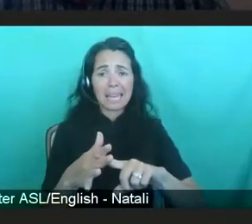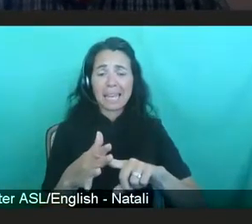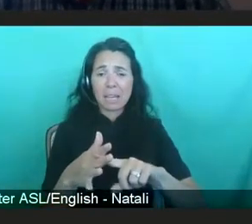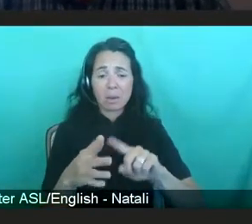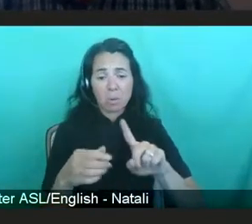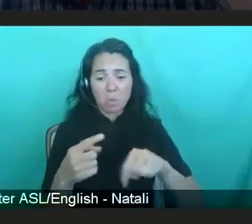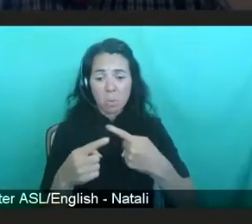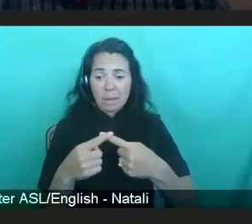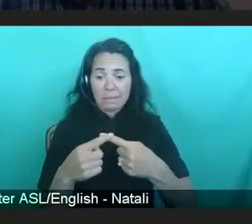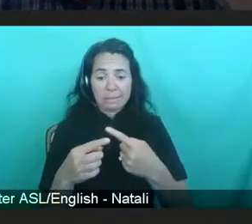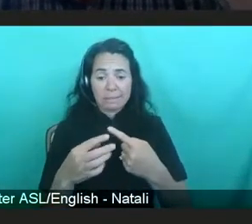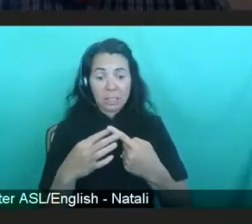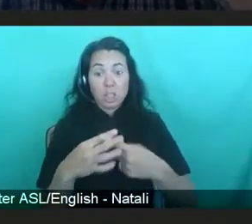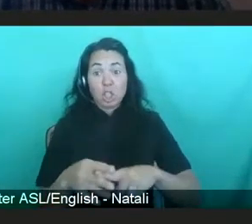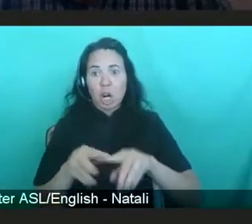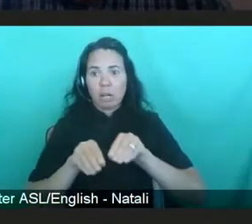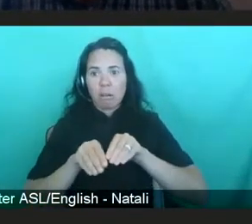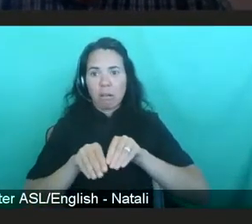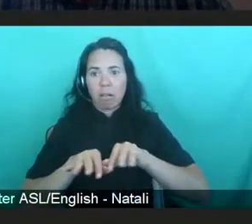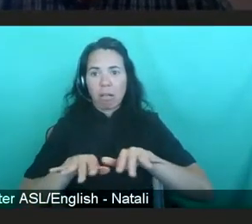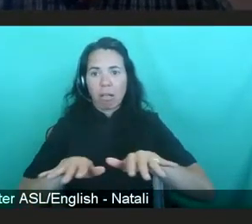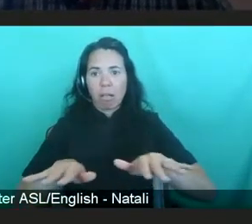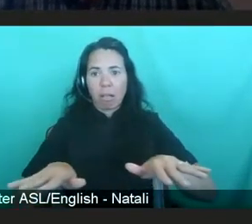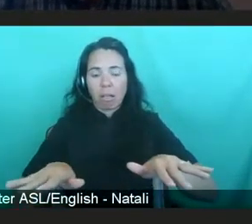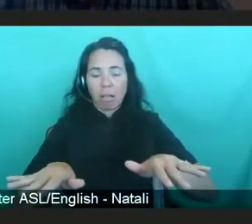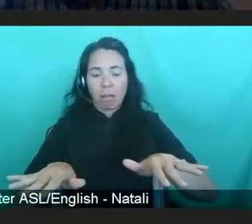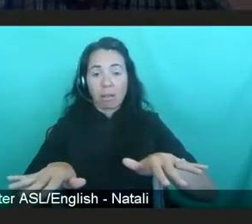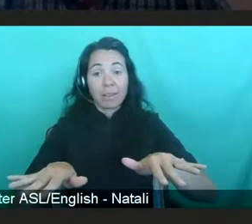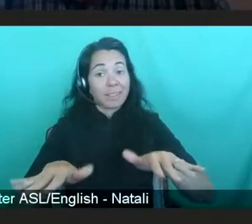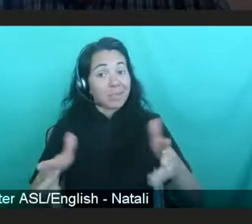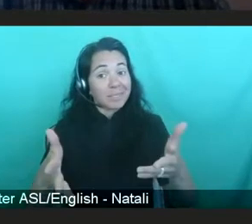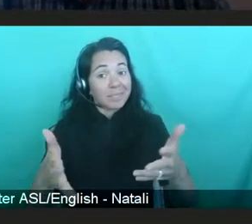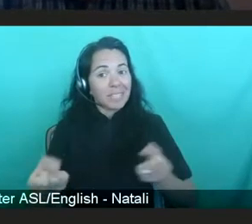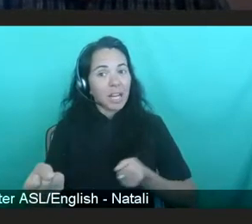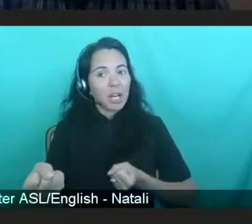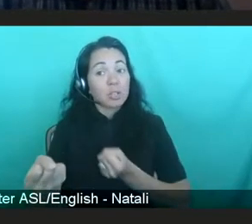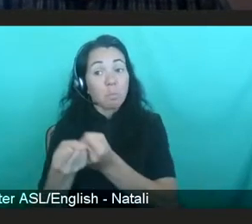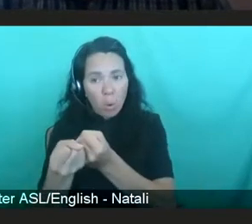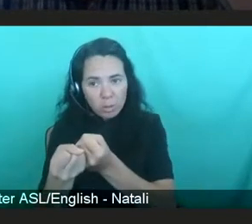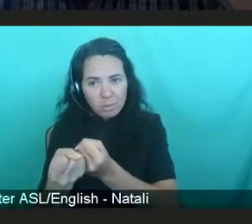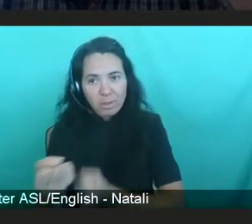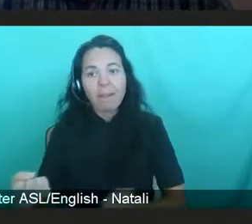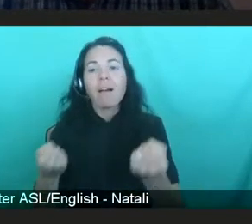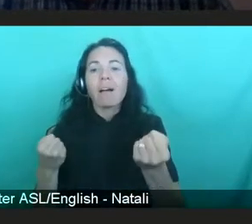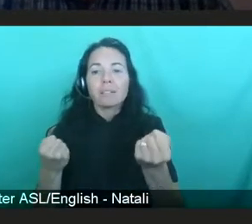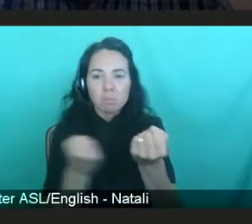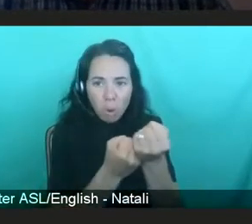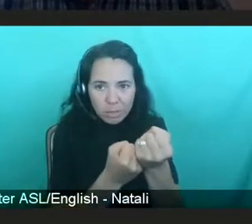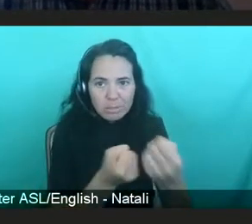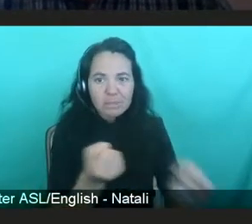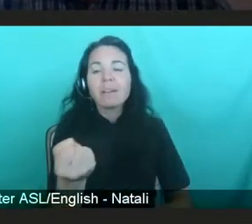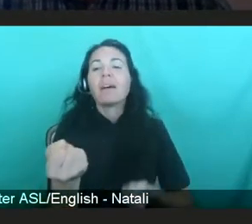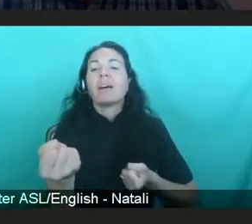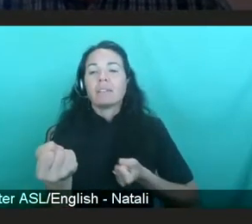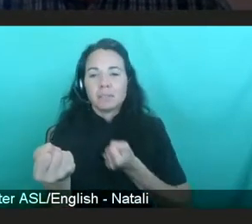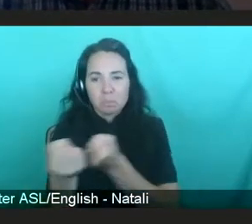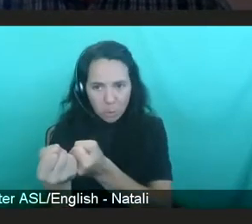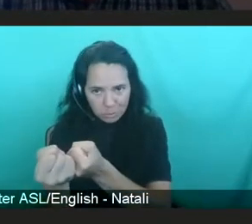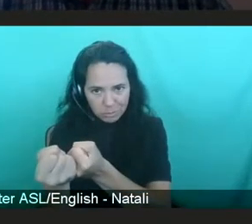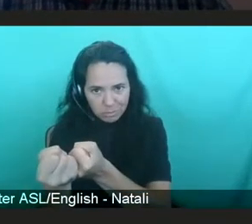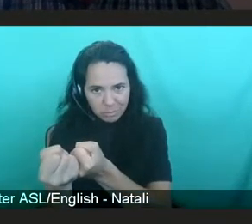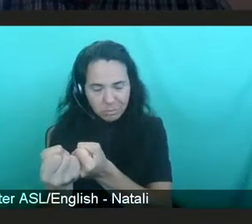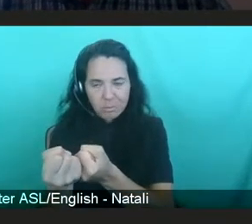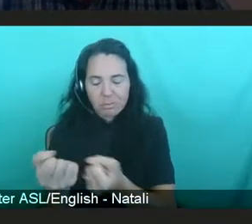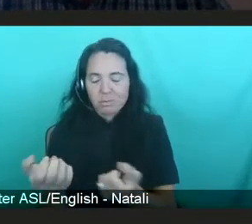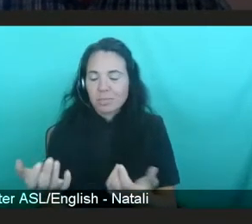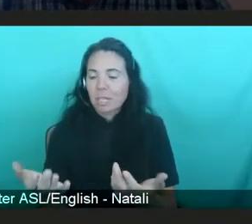was support, support, support. And, you know, we've